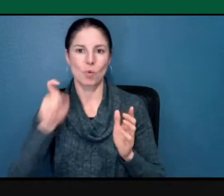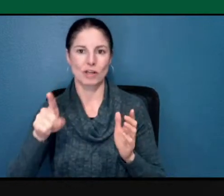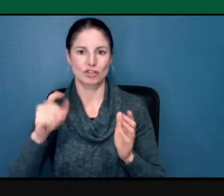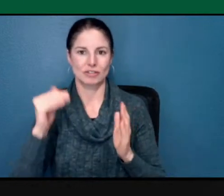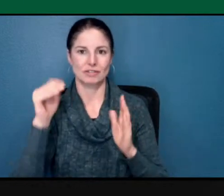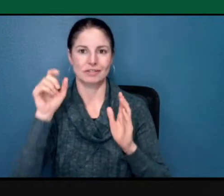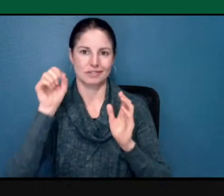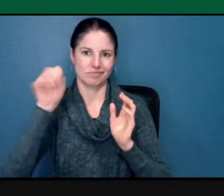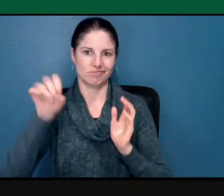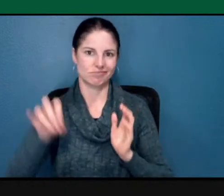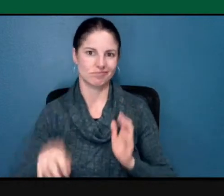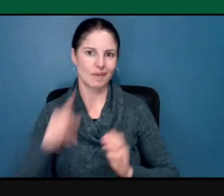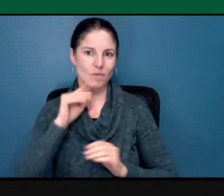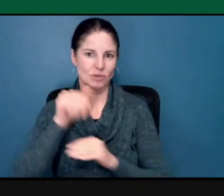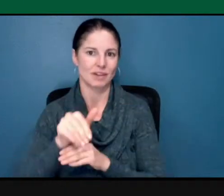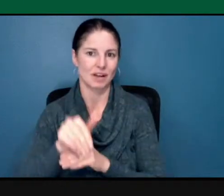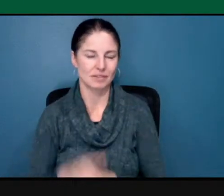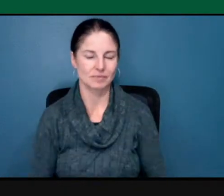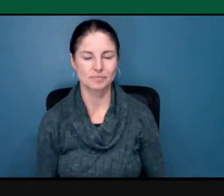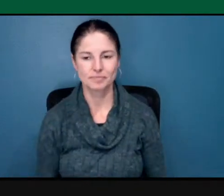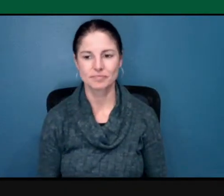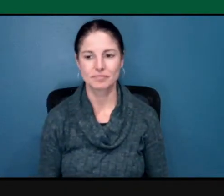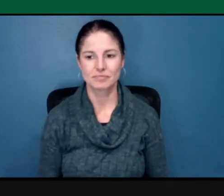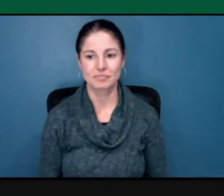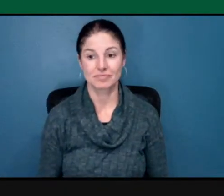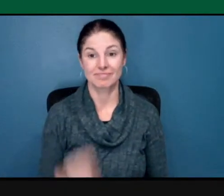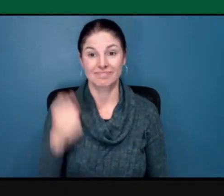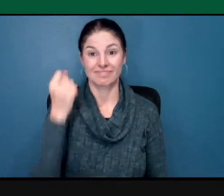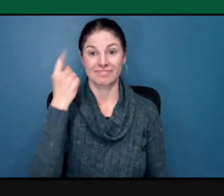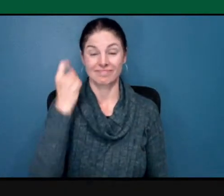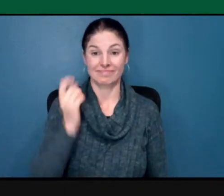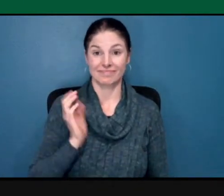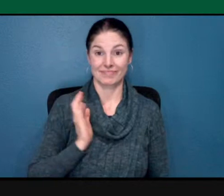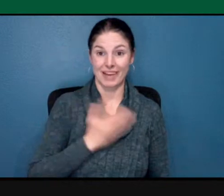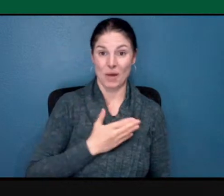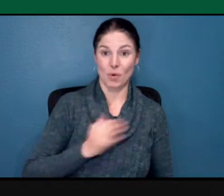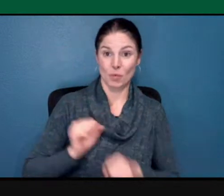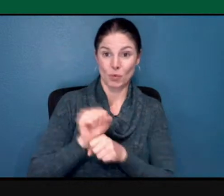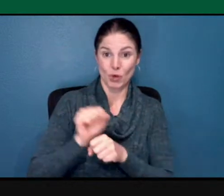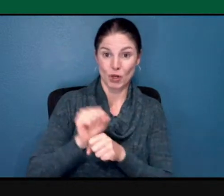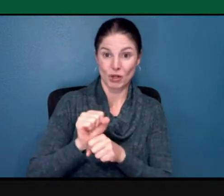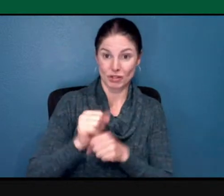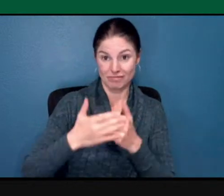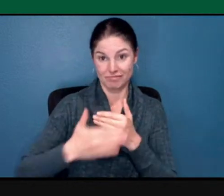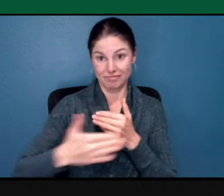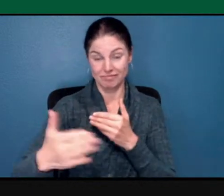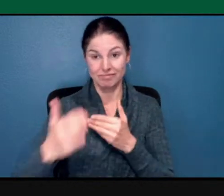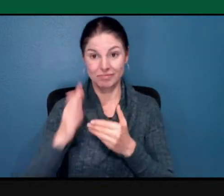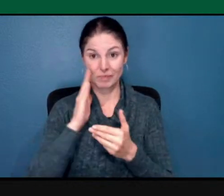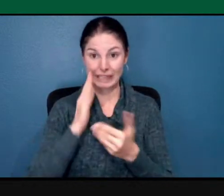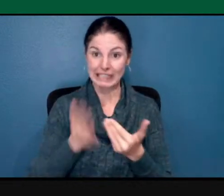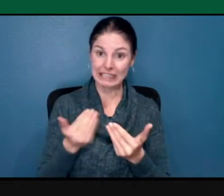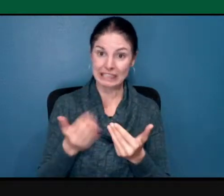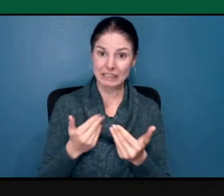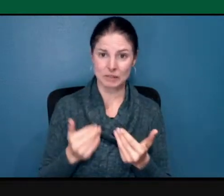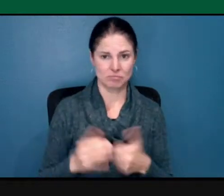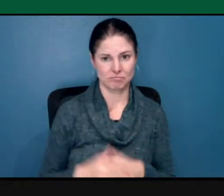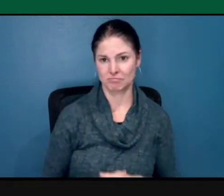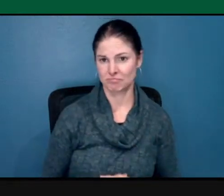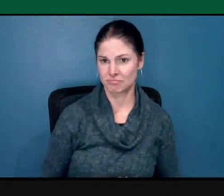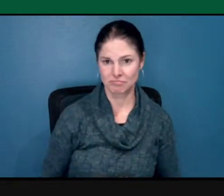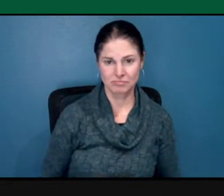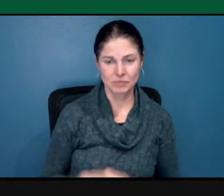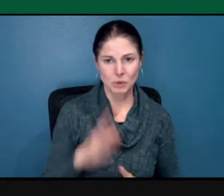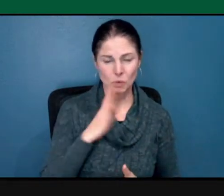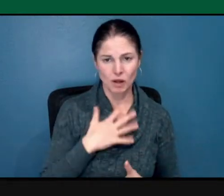The work we're doing here is not easy and there will be growing pains. But with the support of many in the